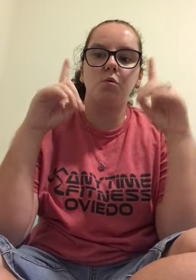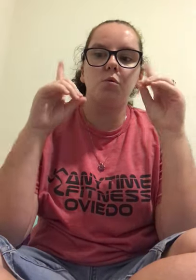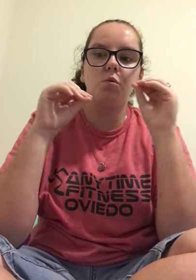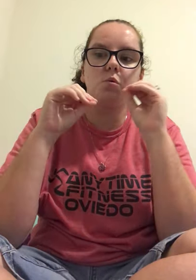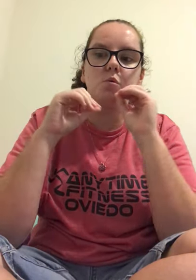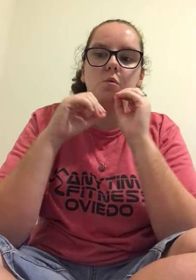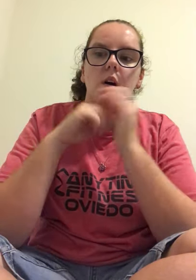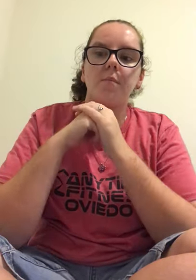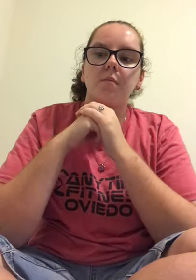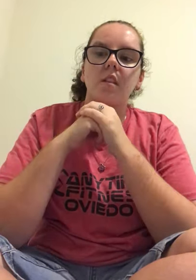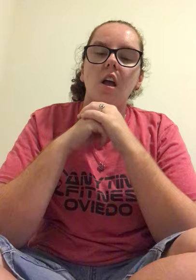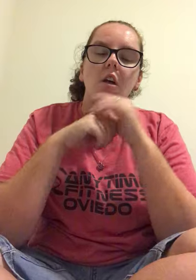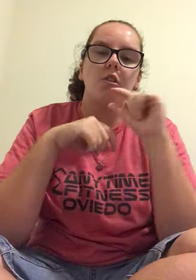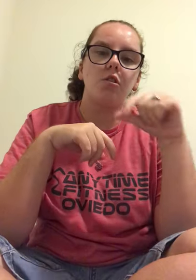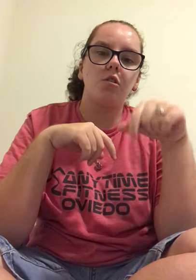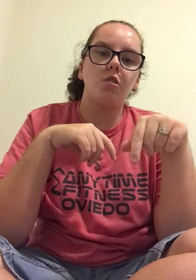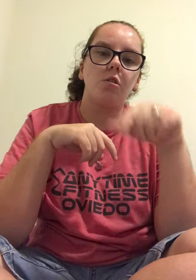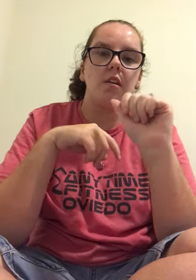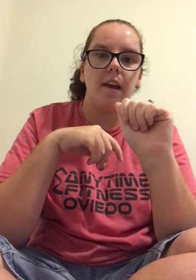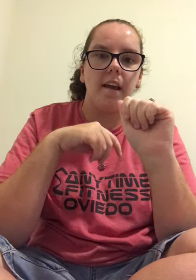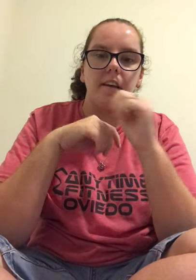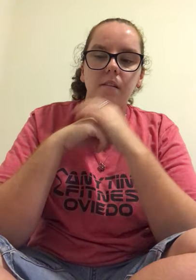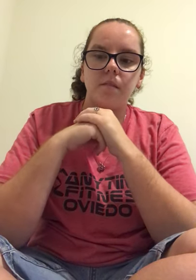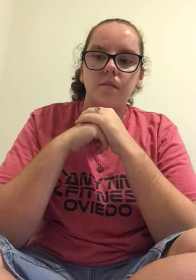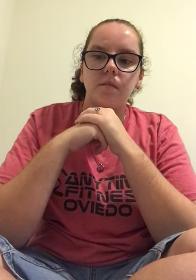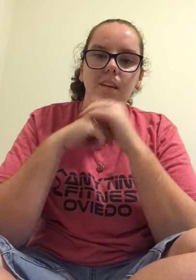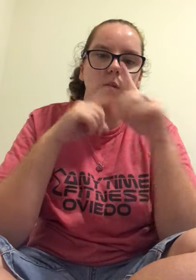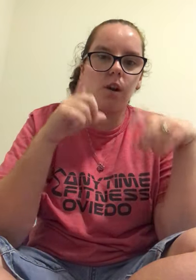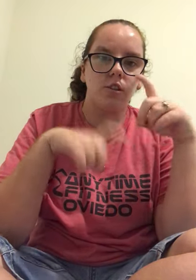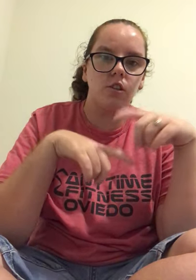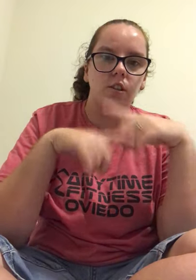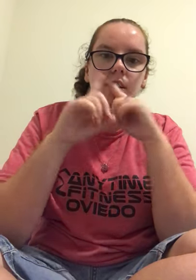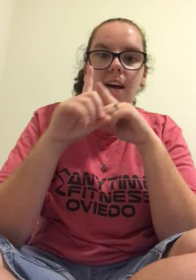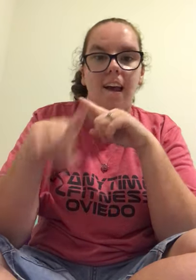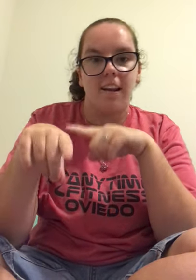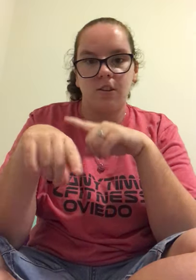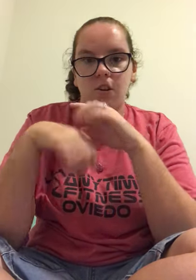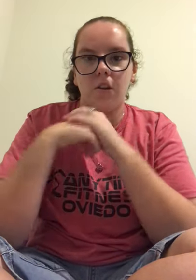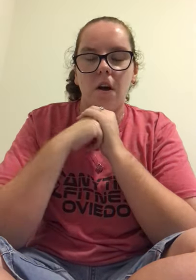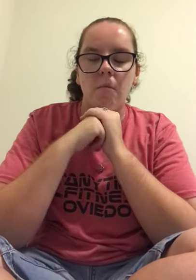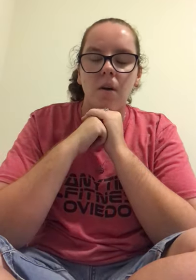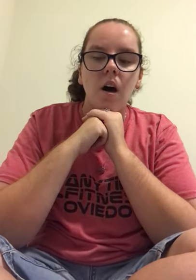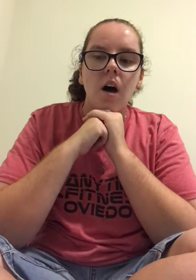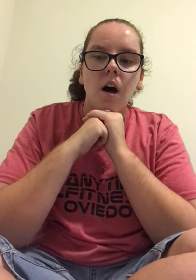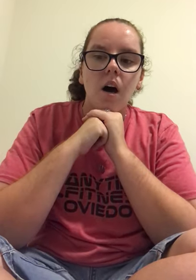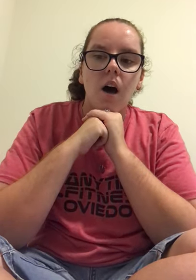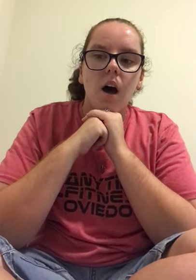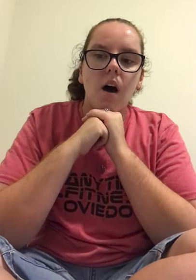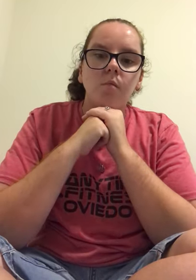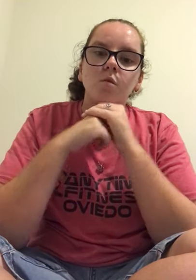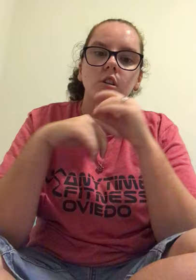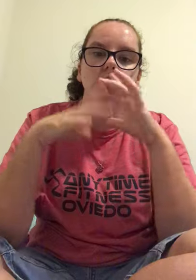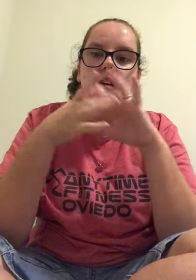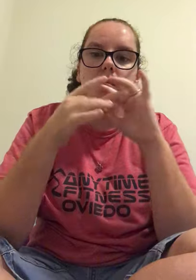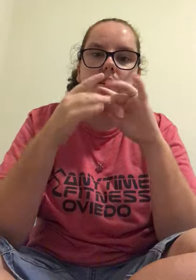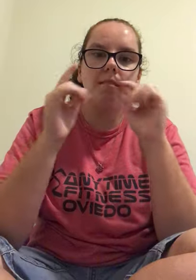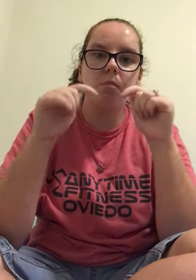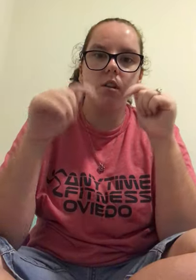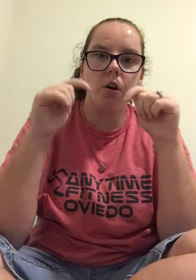the Q&A my question and answer them um just comment down below